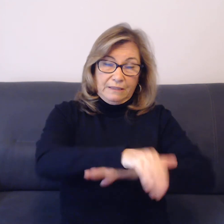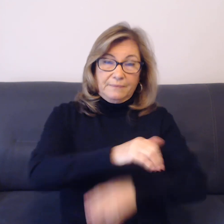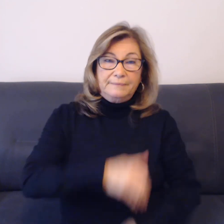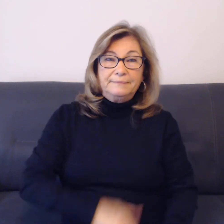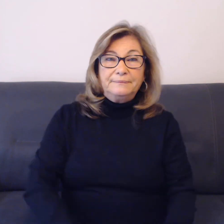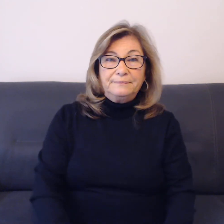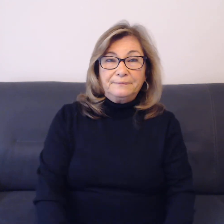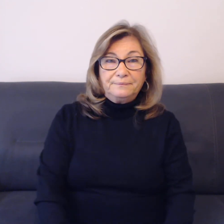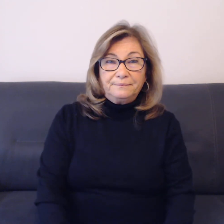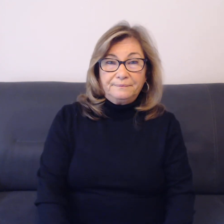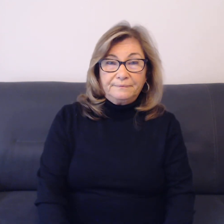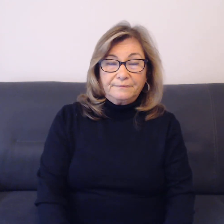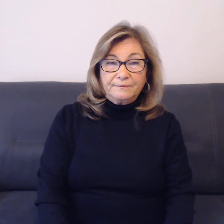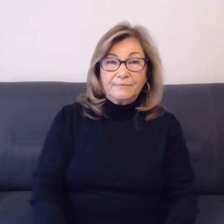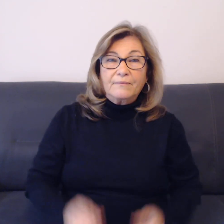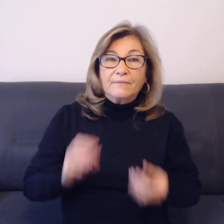Number five.